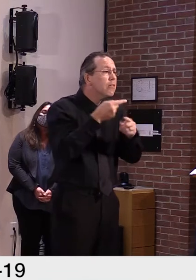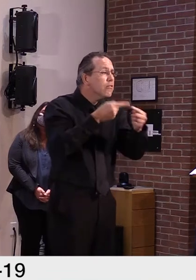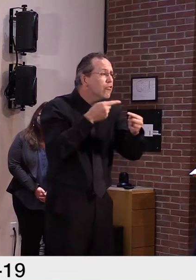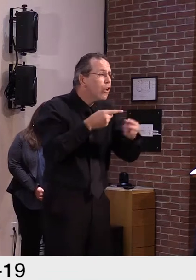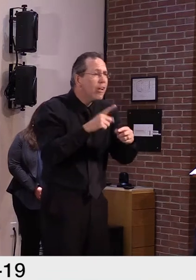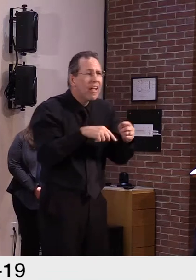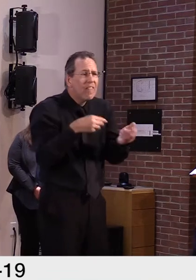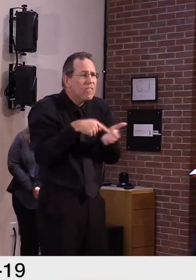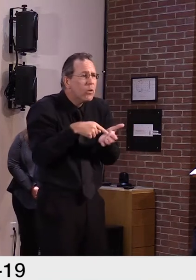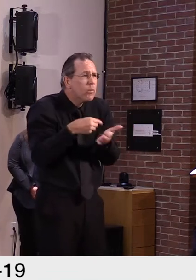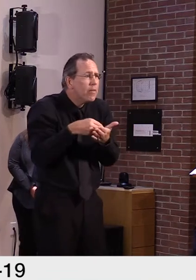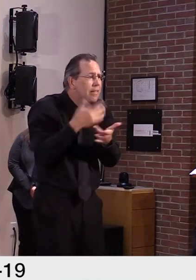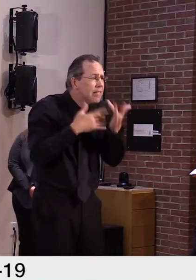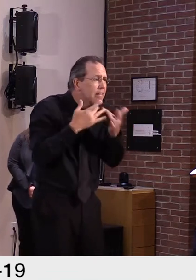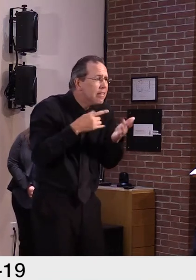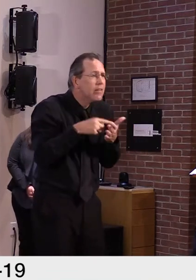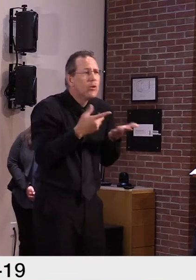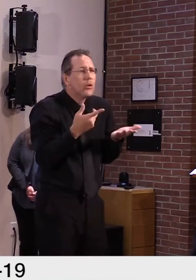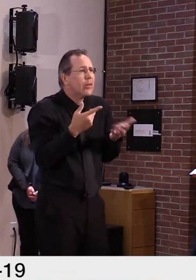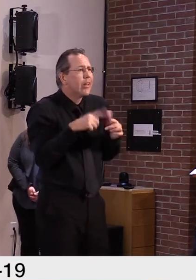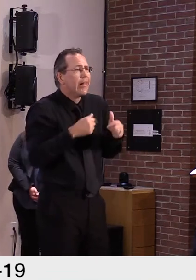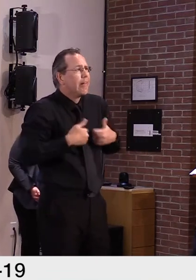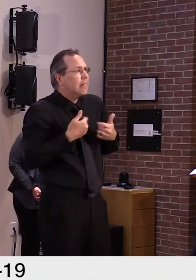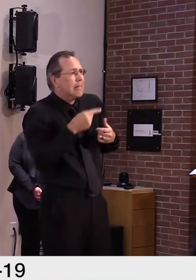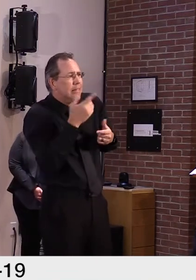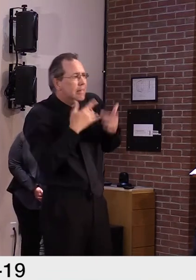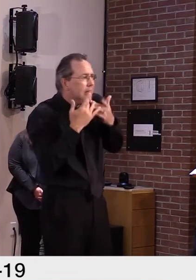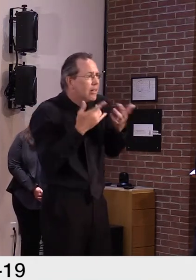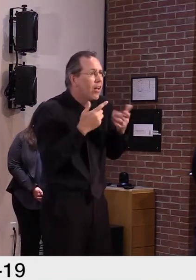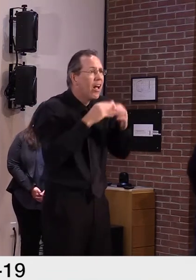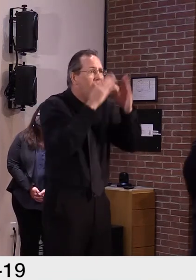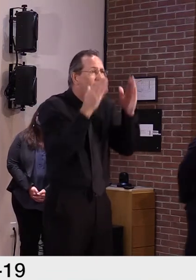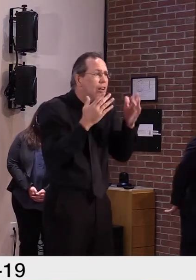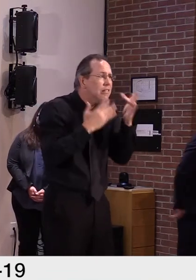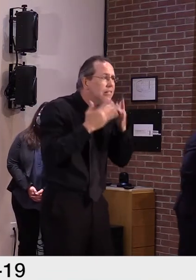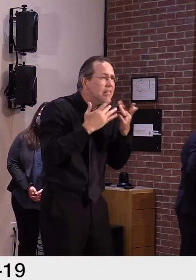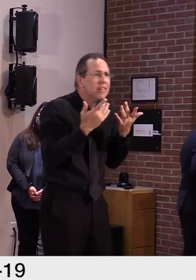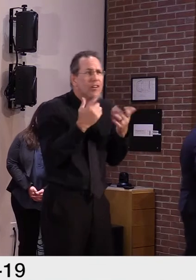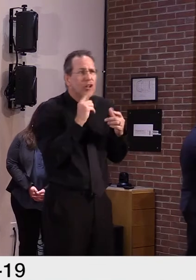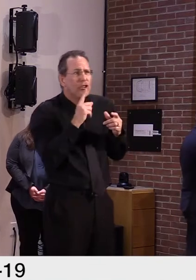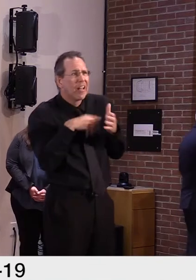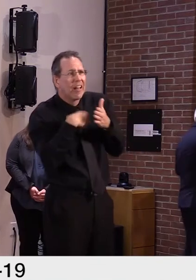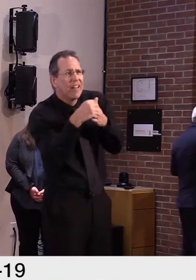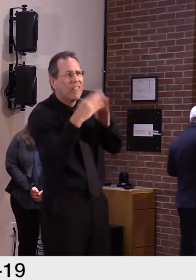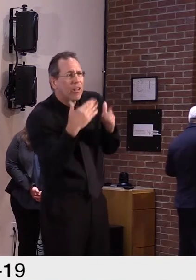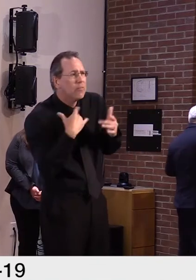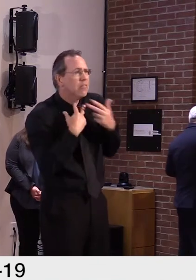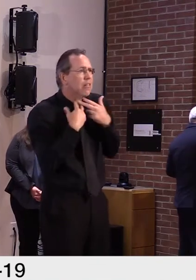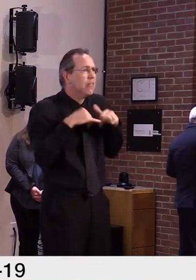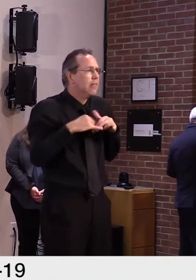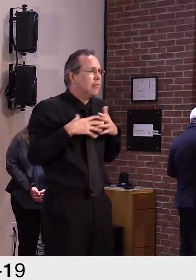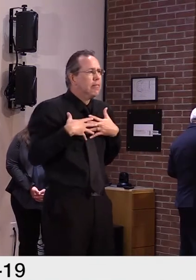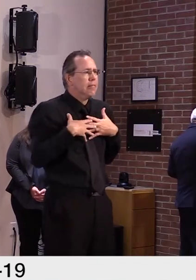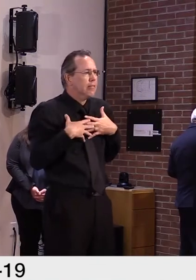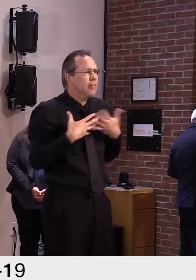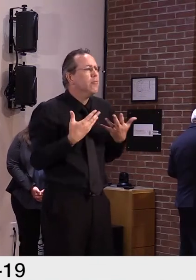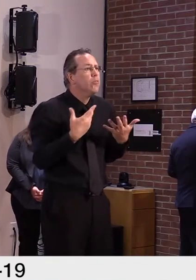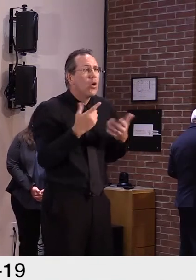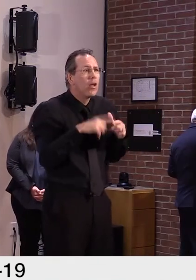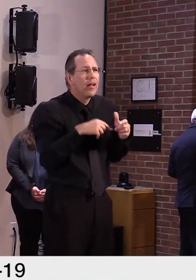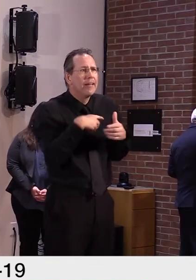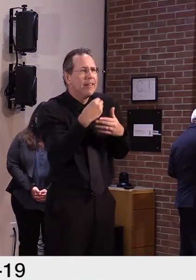issues and may have housing issues and just really can't go to where they need to go,